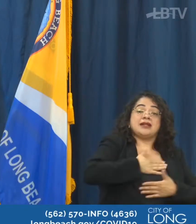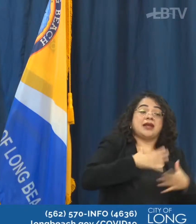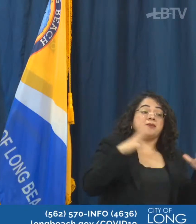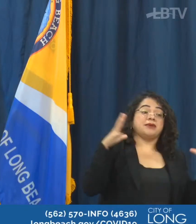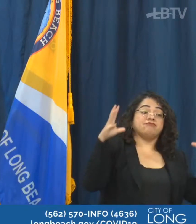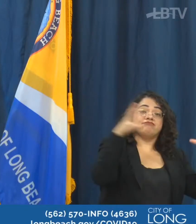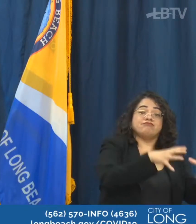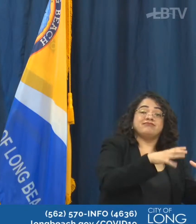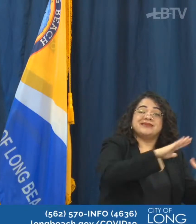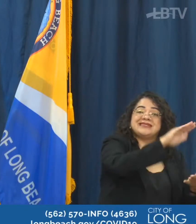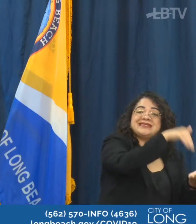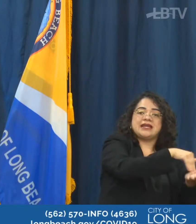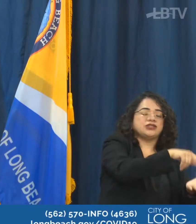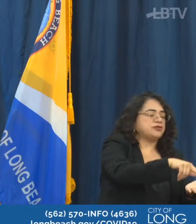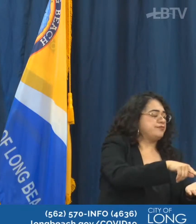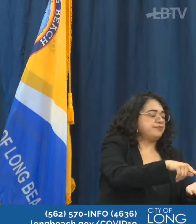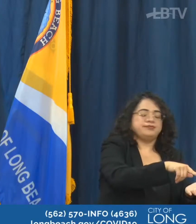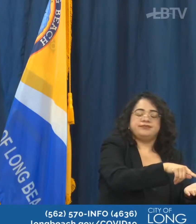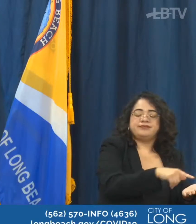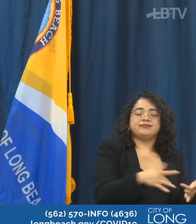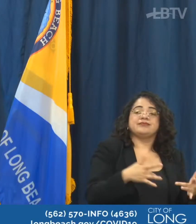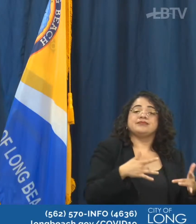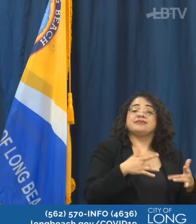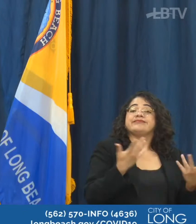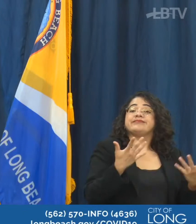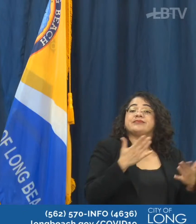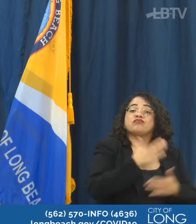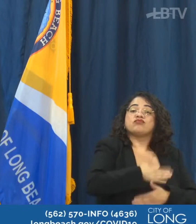department, we do not feel comfortable yet that it's safe enough to do so.